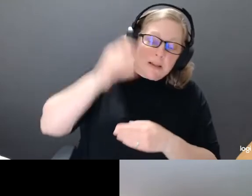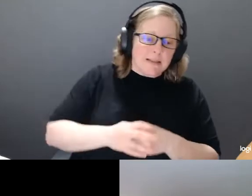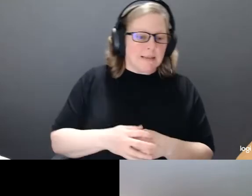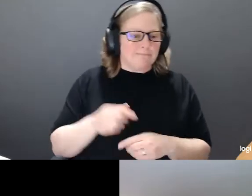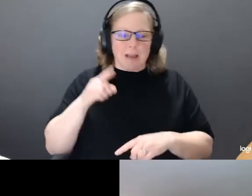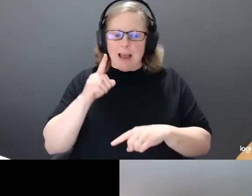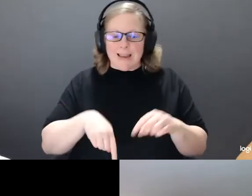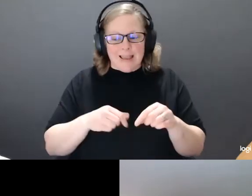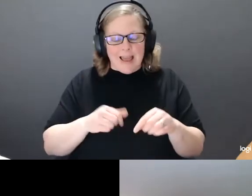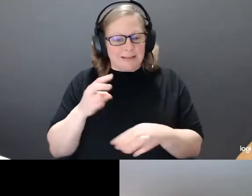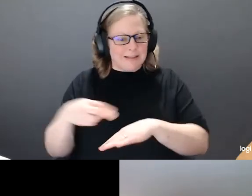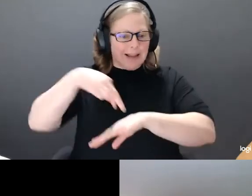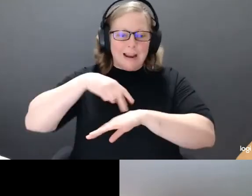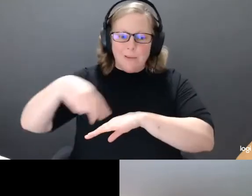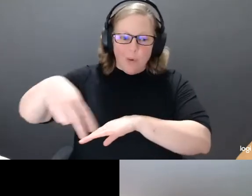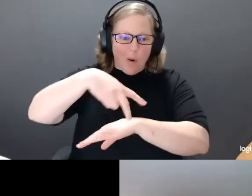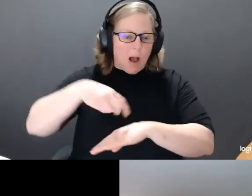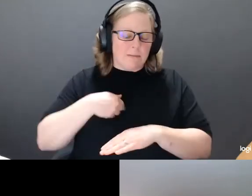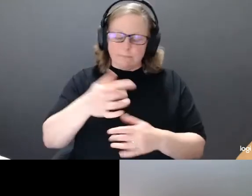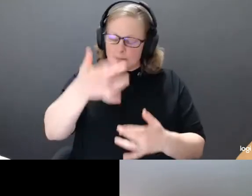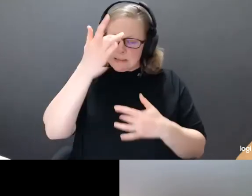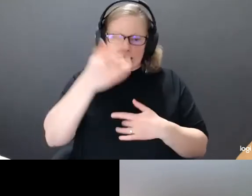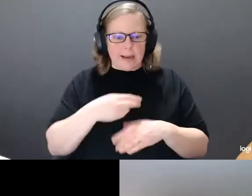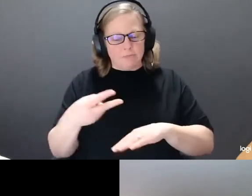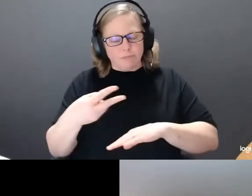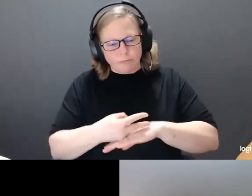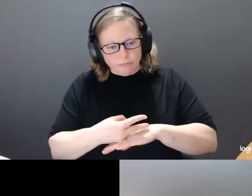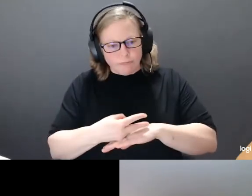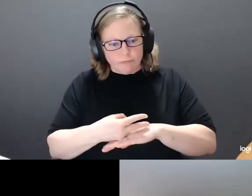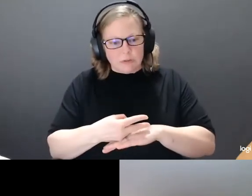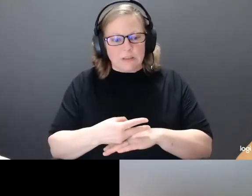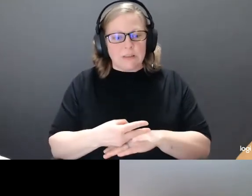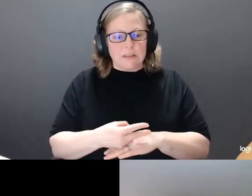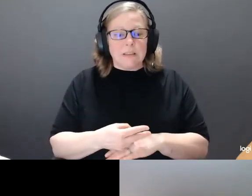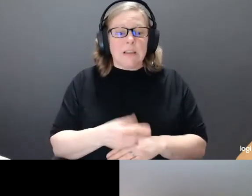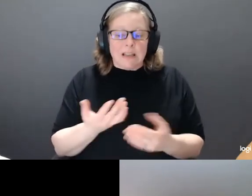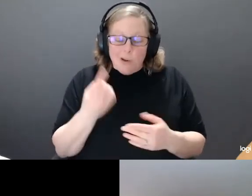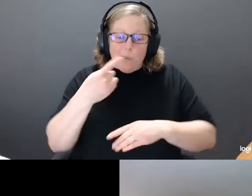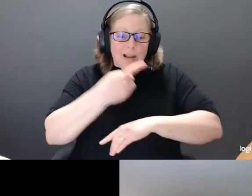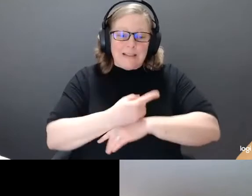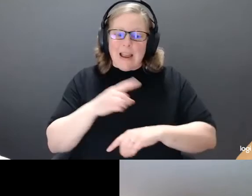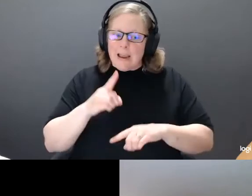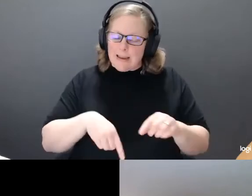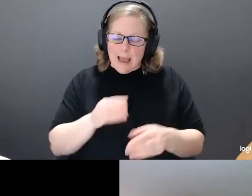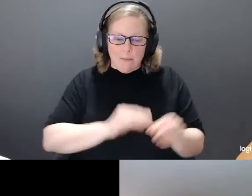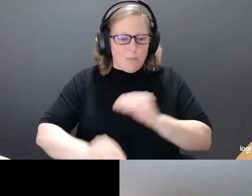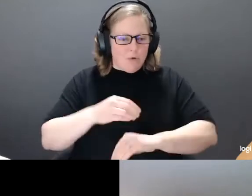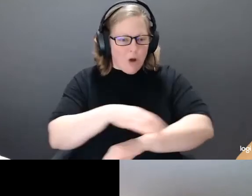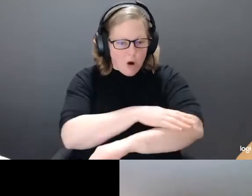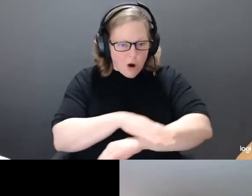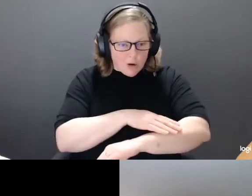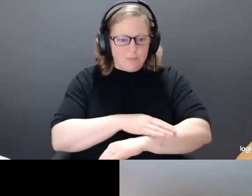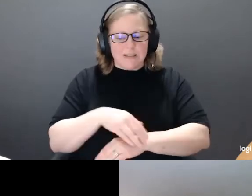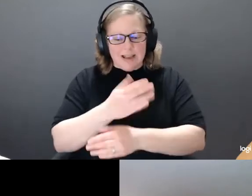Mother told me later that on one such visit they discovered I could no longer move my arms or hands, except for a tiny wiggle of my left